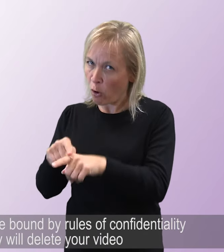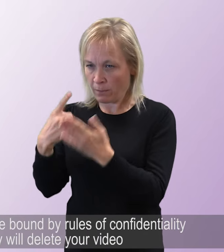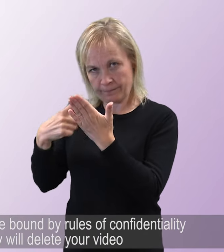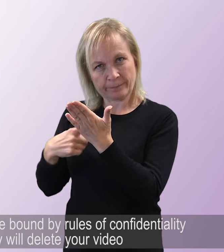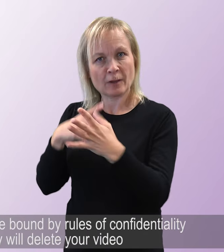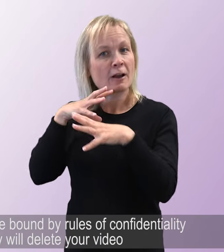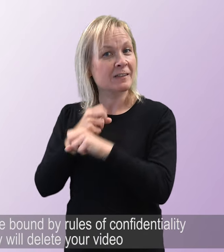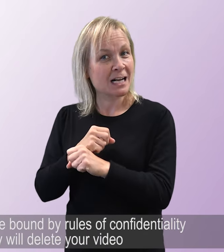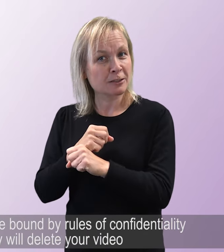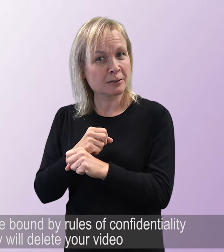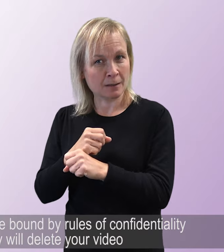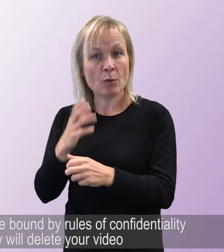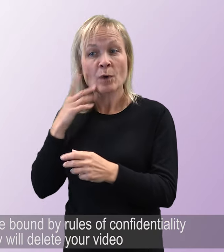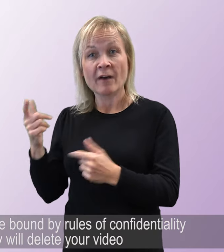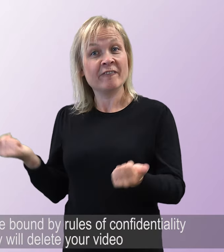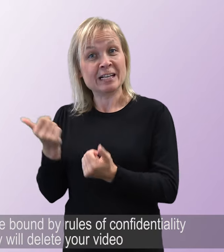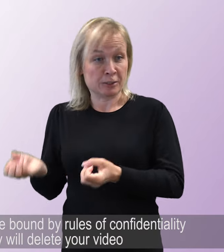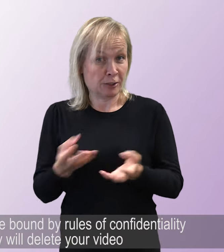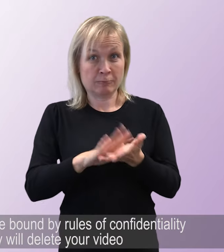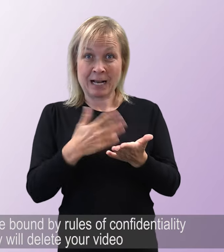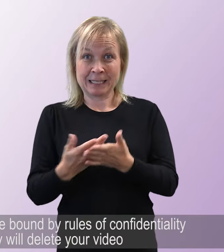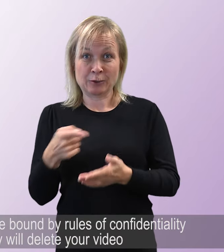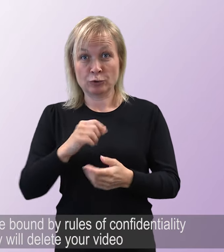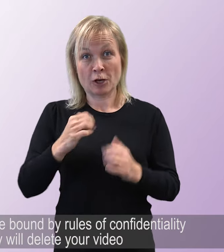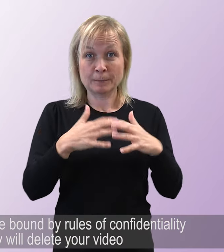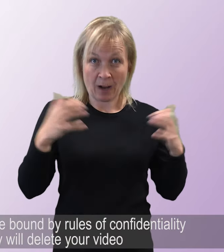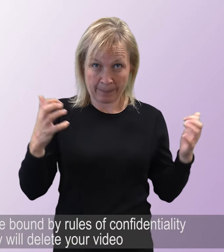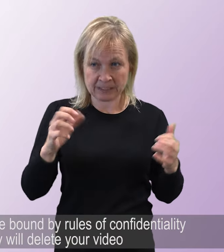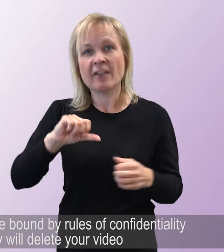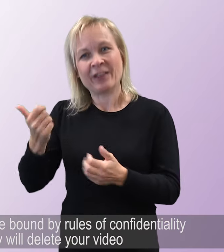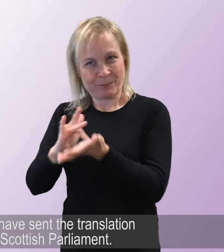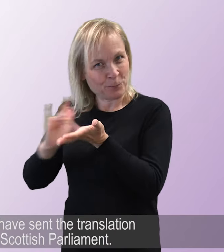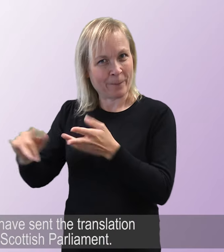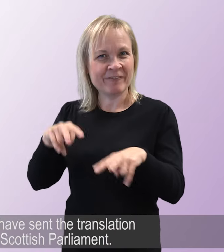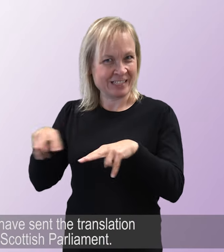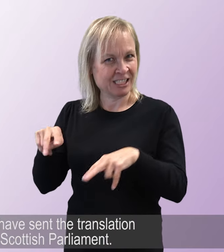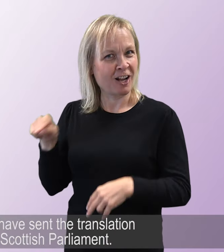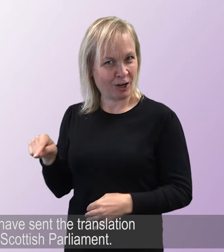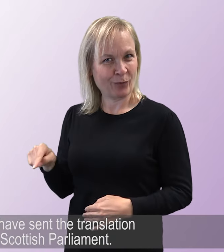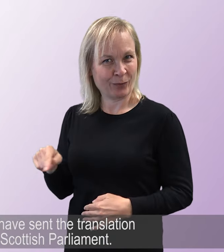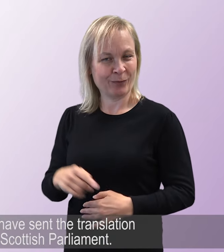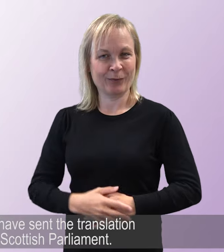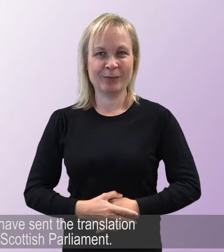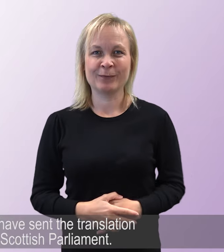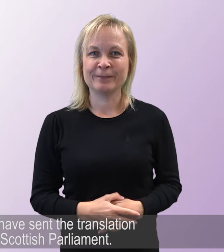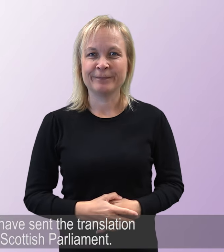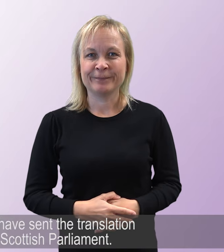The interpreters are bound by rules of confidentiality, and they will delete your video after they have sent the translation to the Scottish Parliament.